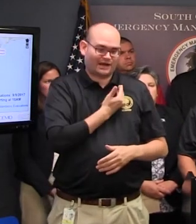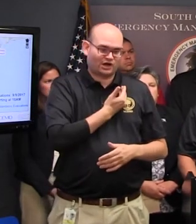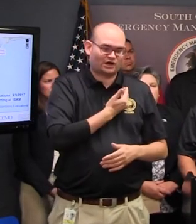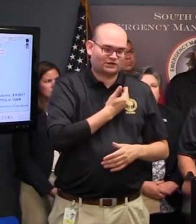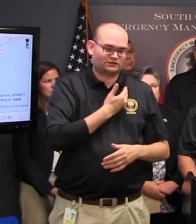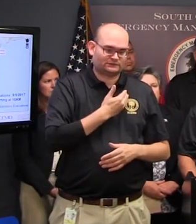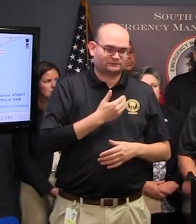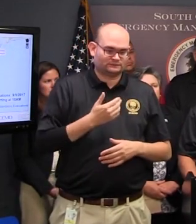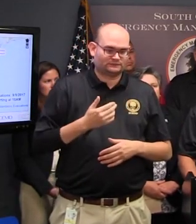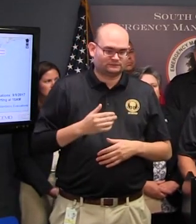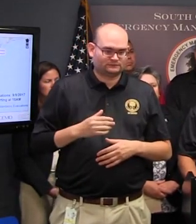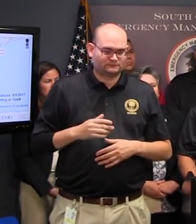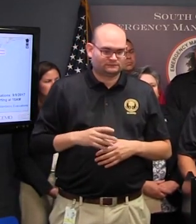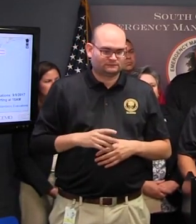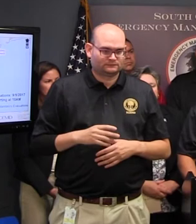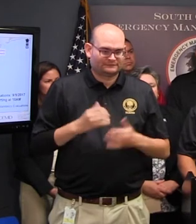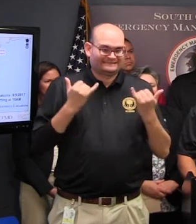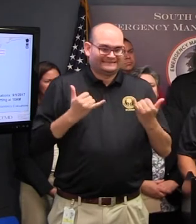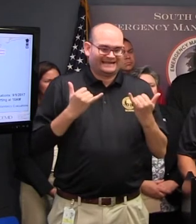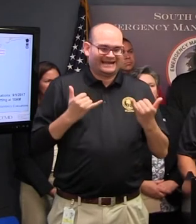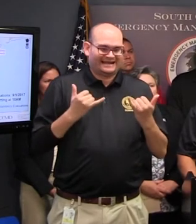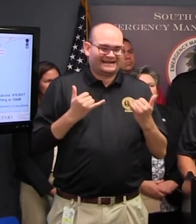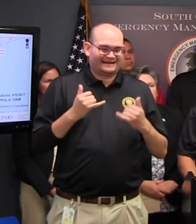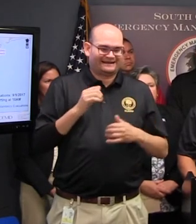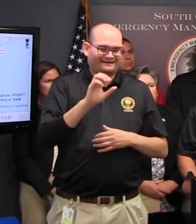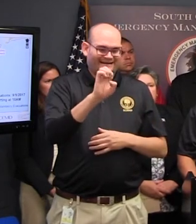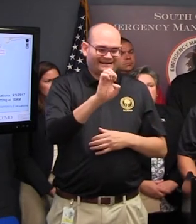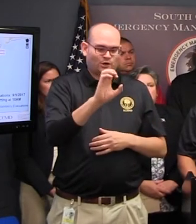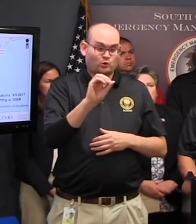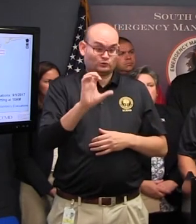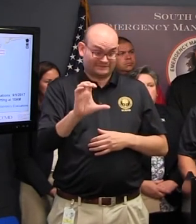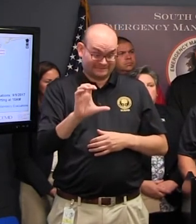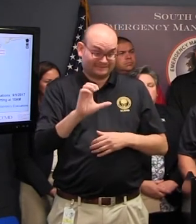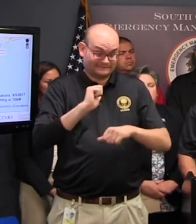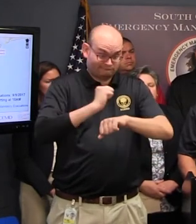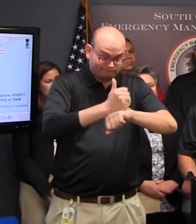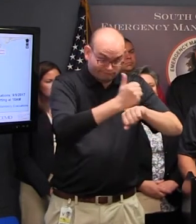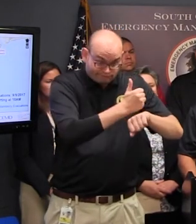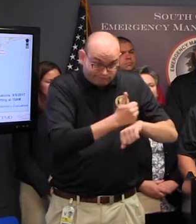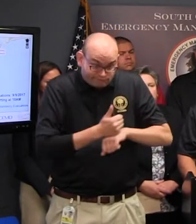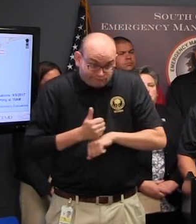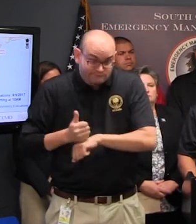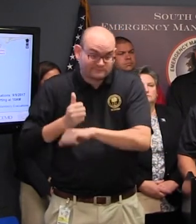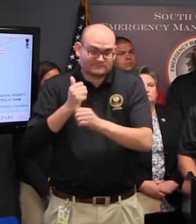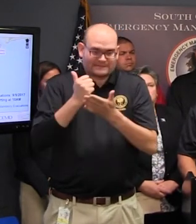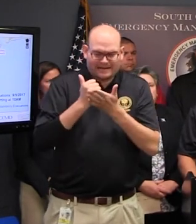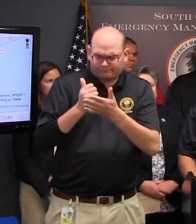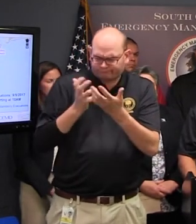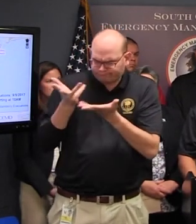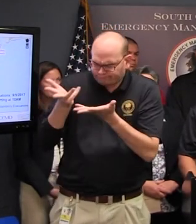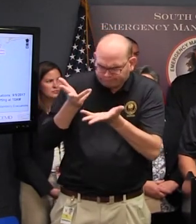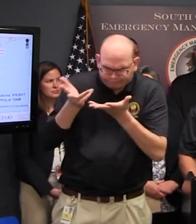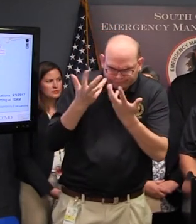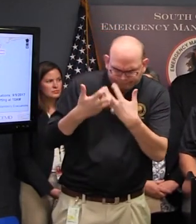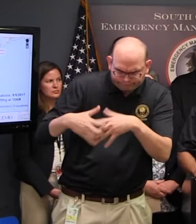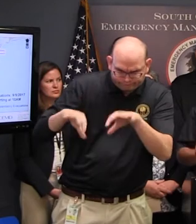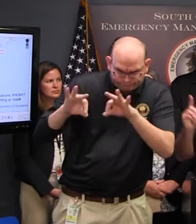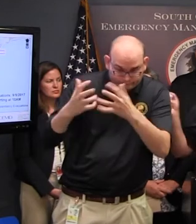local EOCs right now working with them to affect that coordination and I would also like to mention